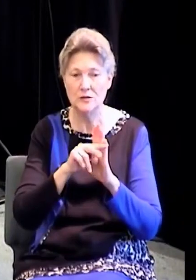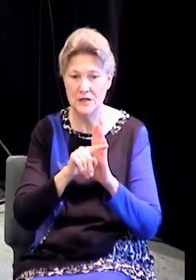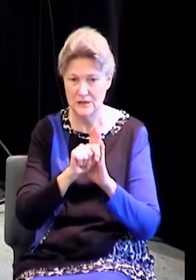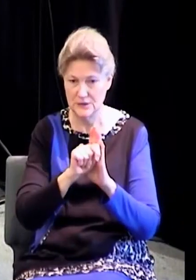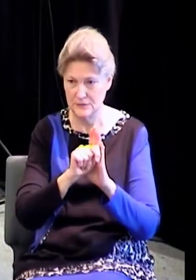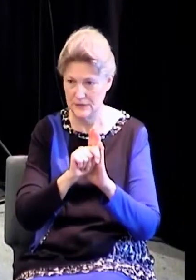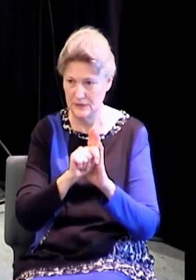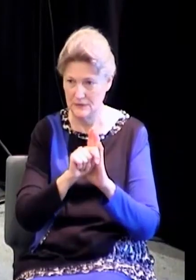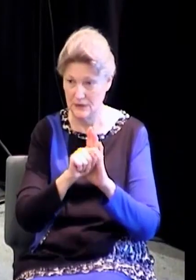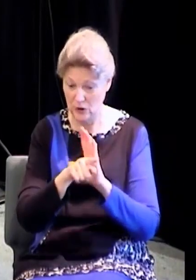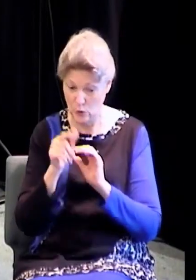change.